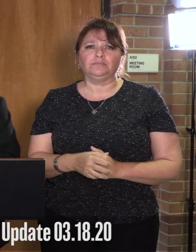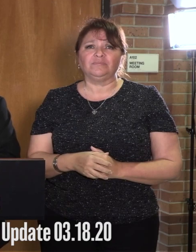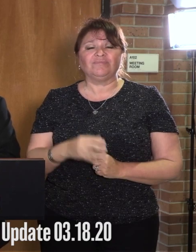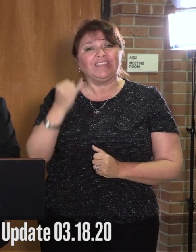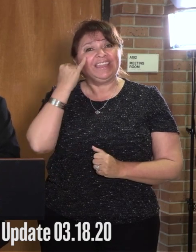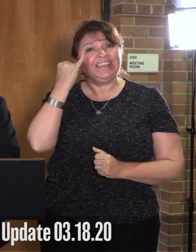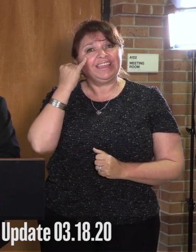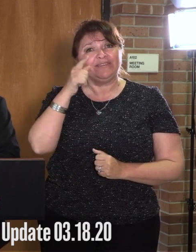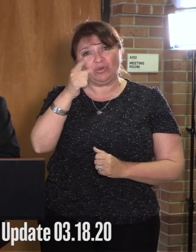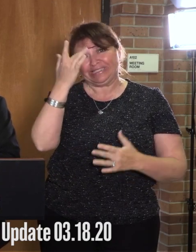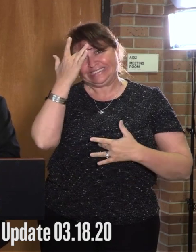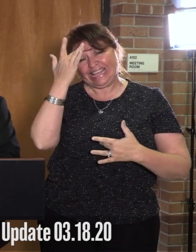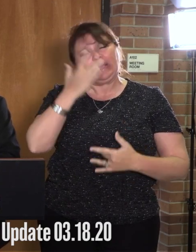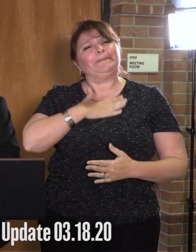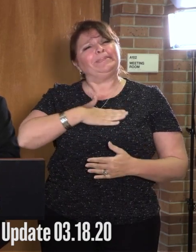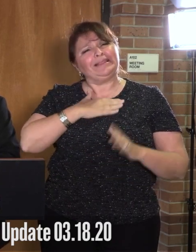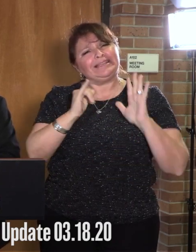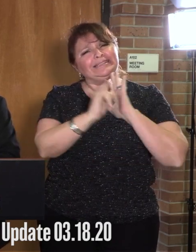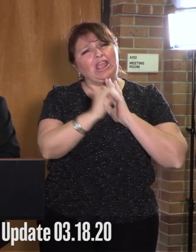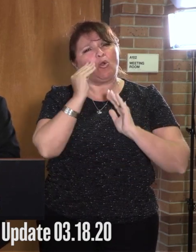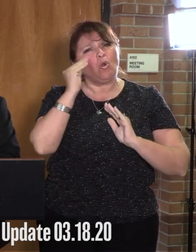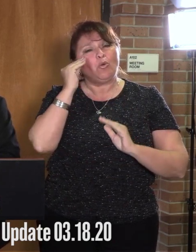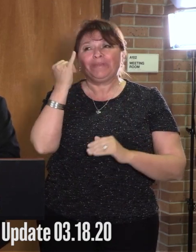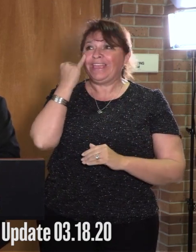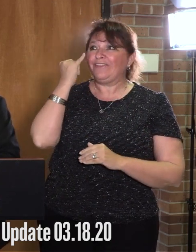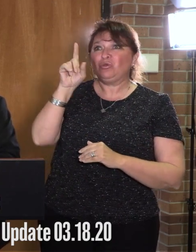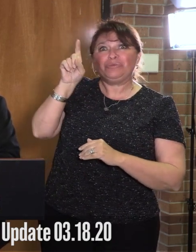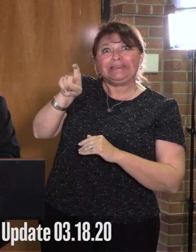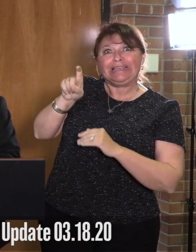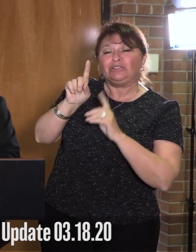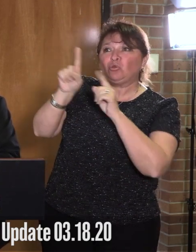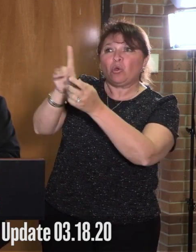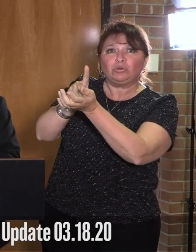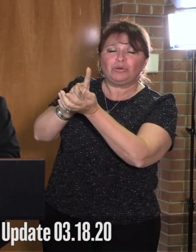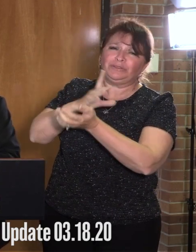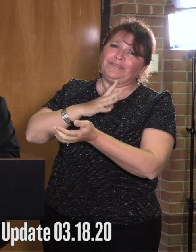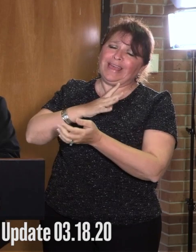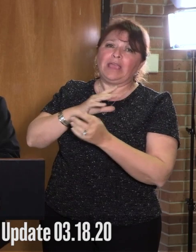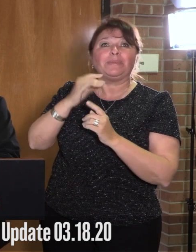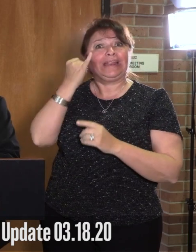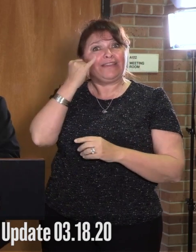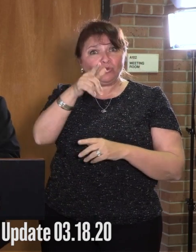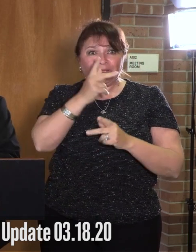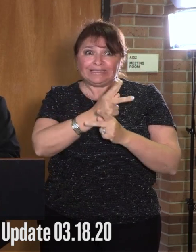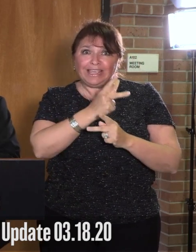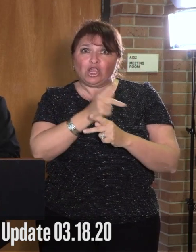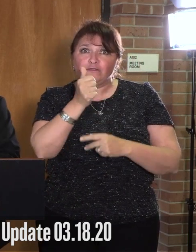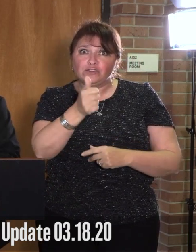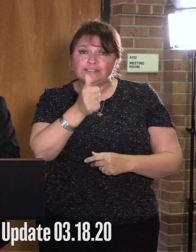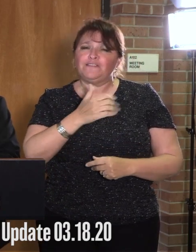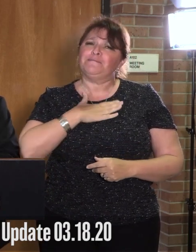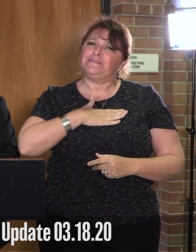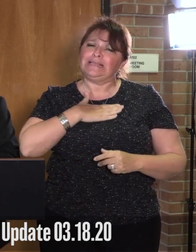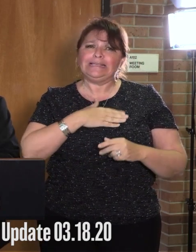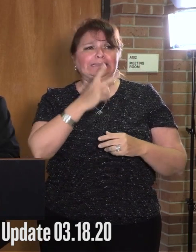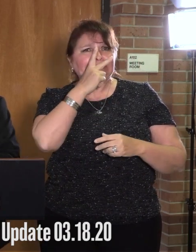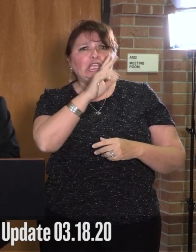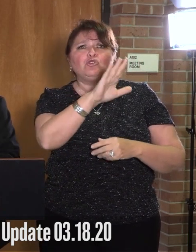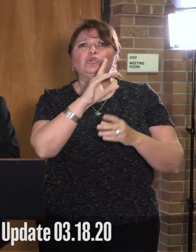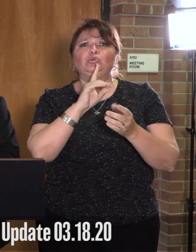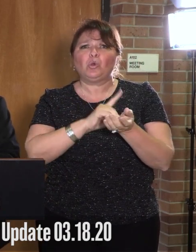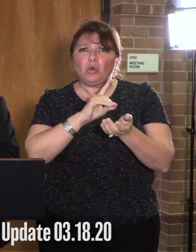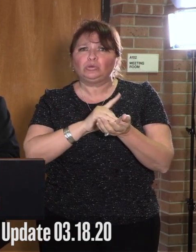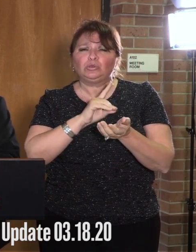If you're sick, please stay at home unless you have some sort of access to medical care. If you're able to take care of yourself, please see your doctor